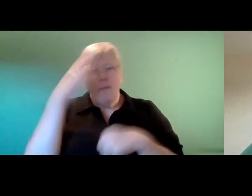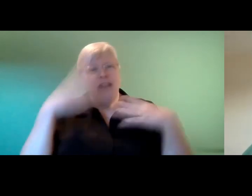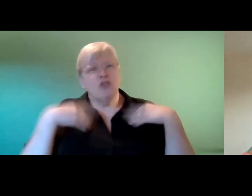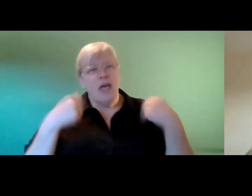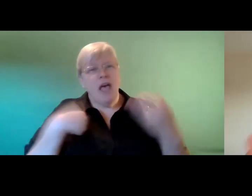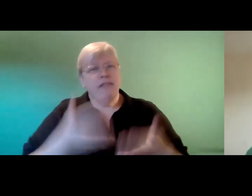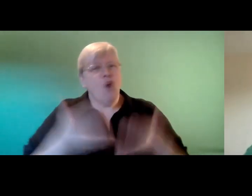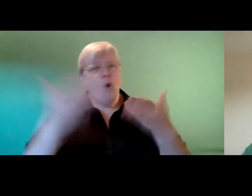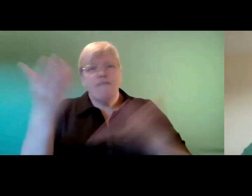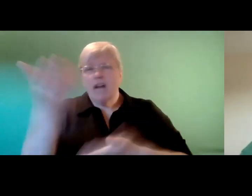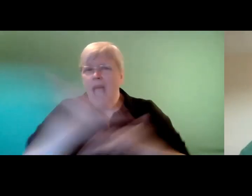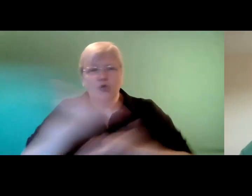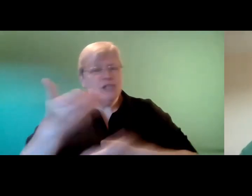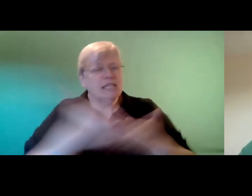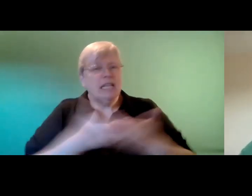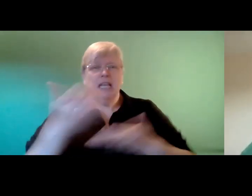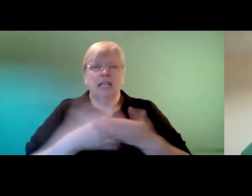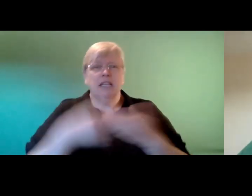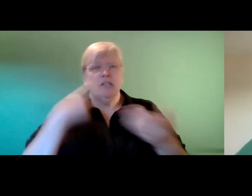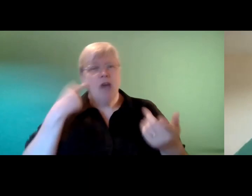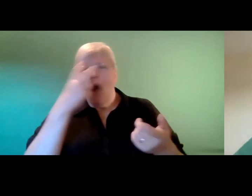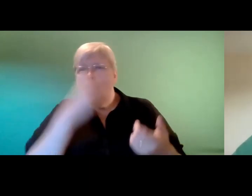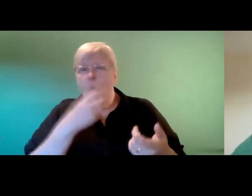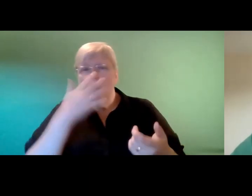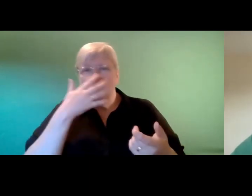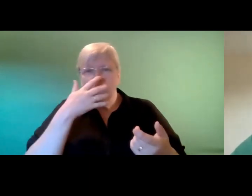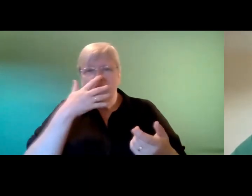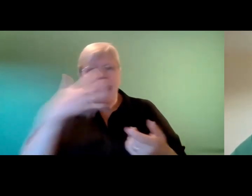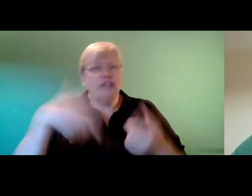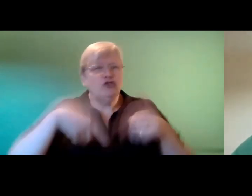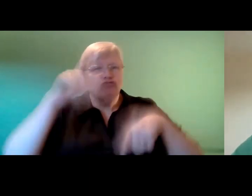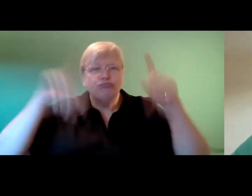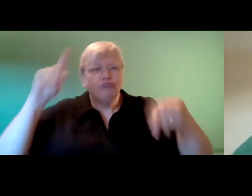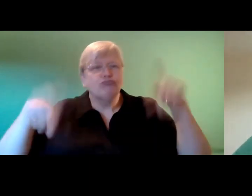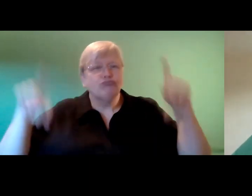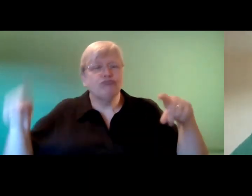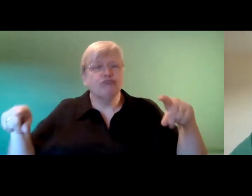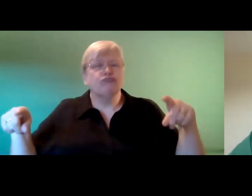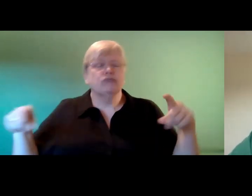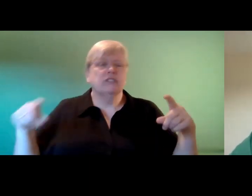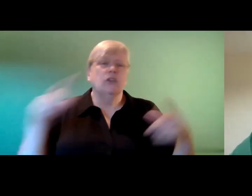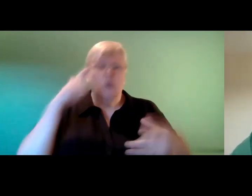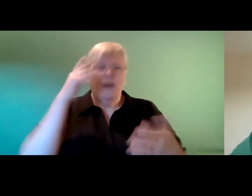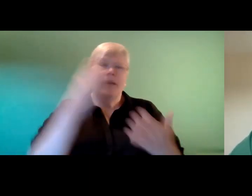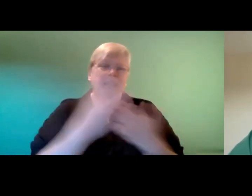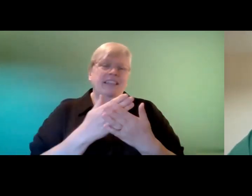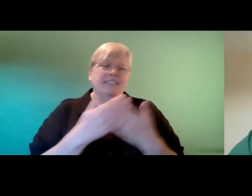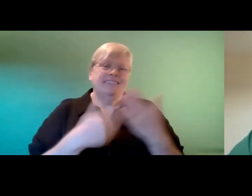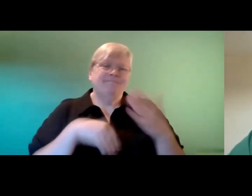all ages from teenagers and children all the way up to adults and we believe like during covid it's been